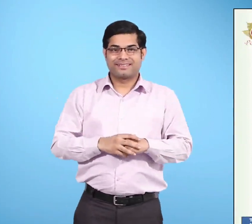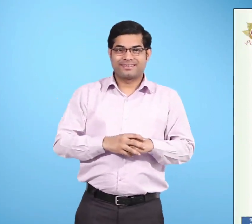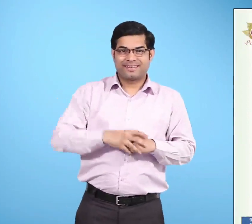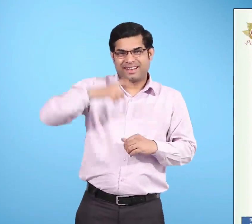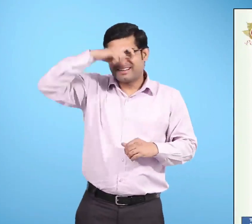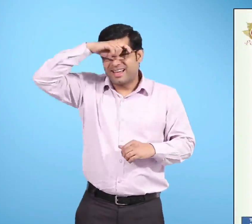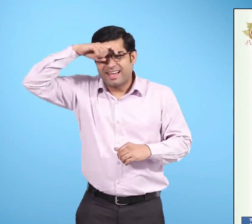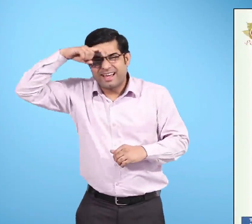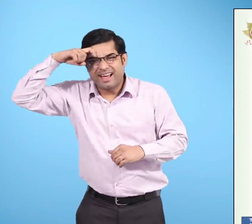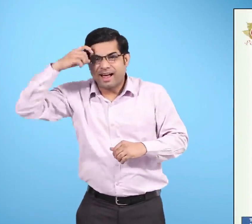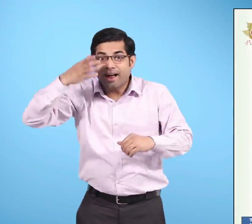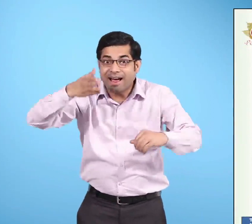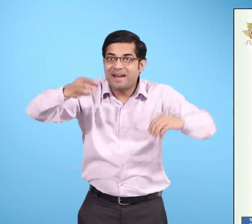Rain in summer